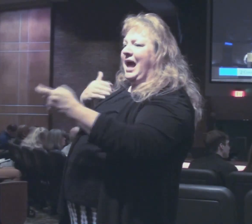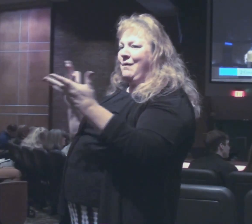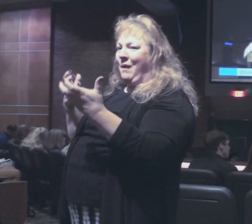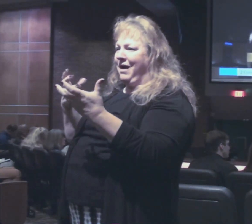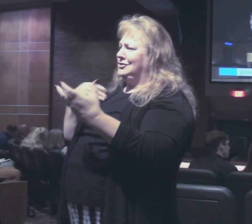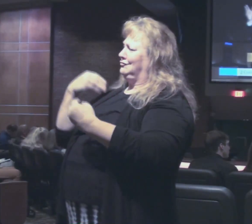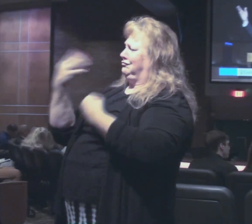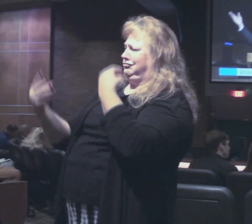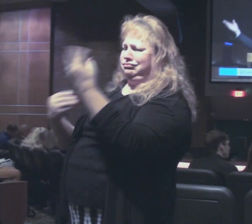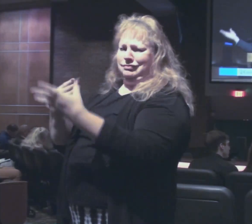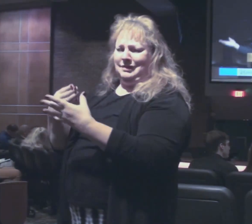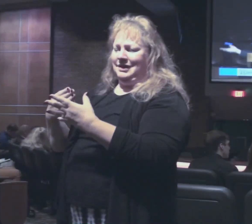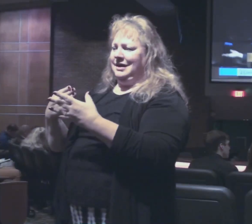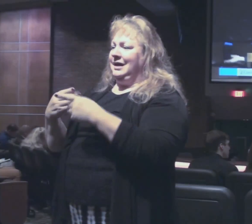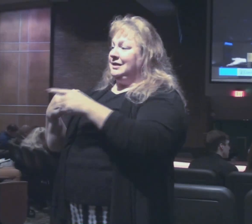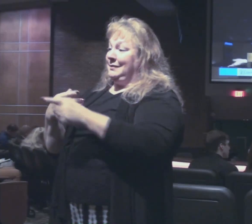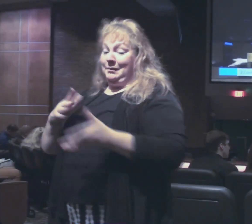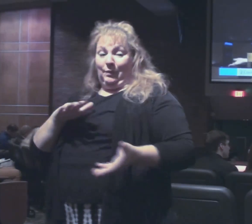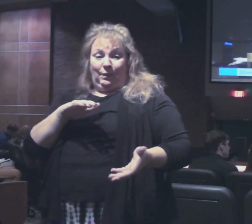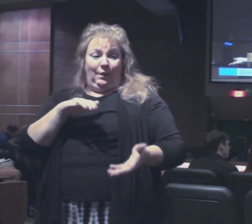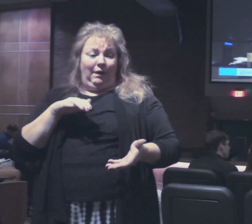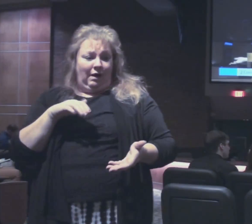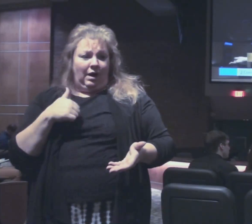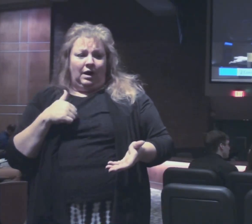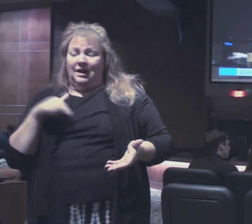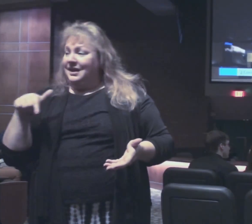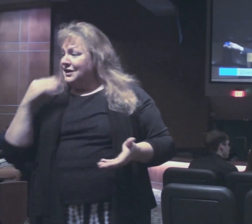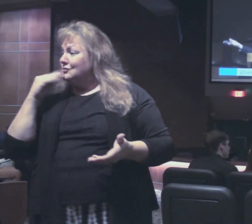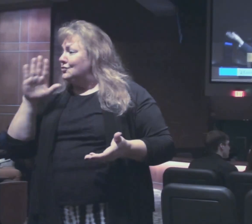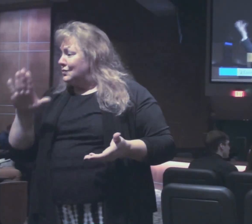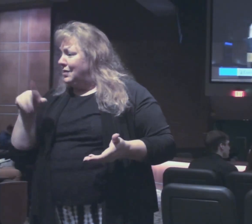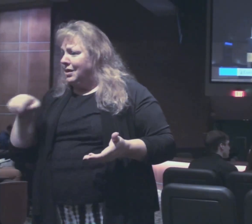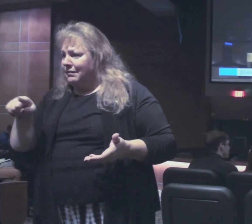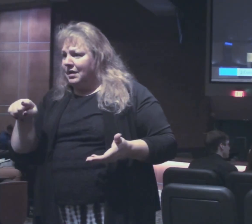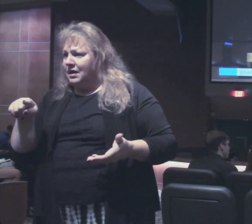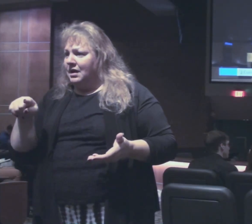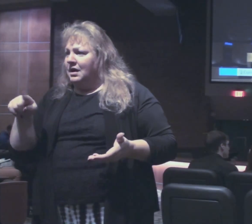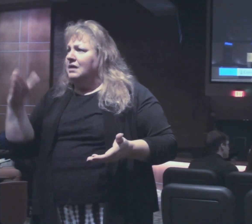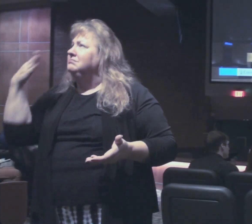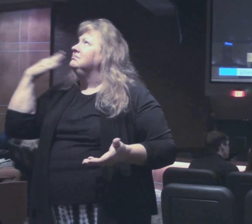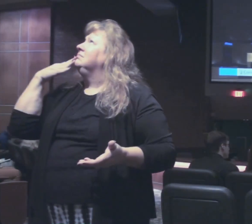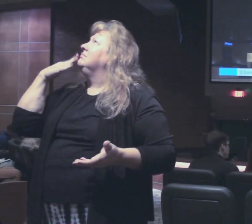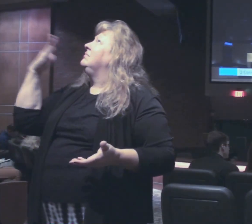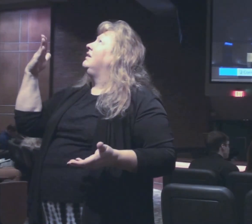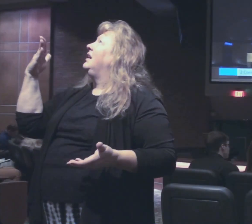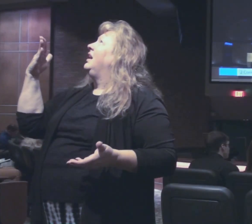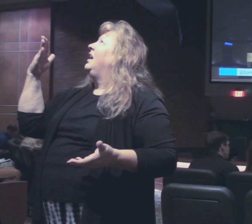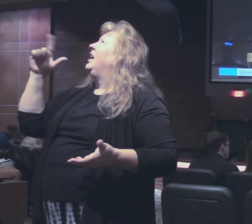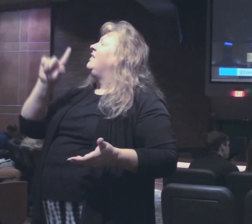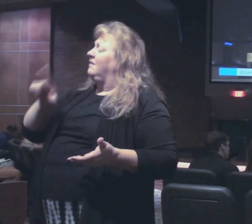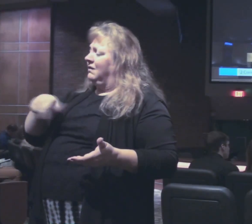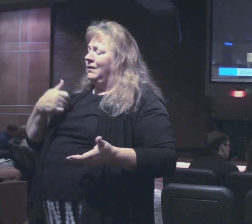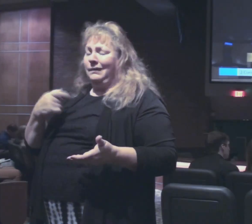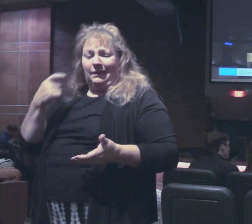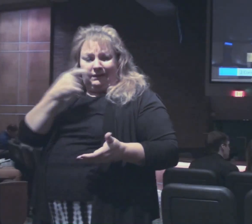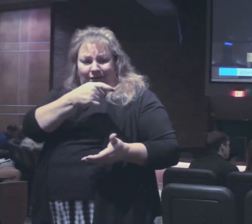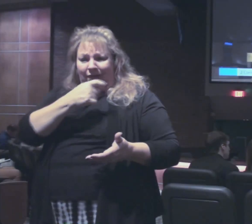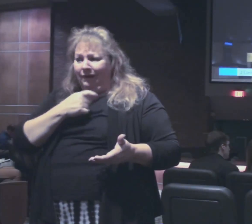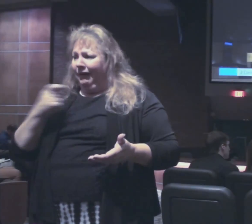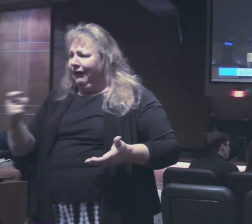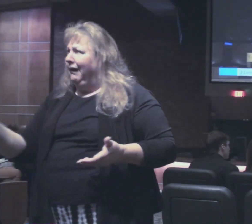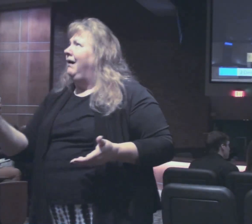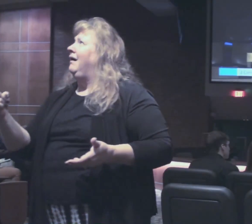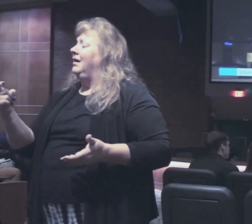in giving and those people who are the recipients in Jerusalem will be giving thanks to God for his grace in meeting their